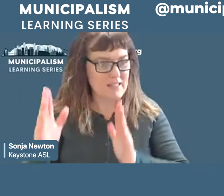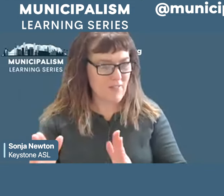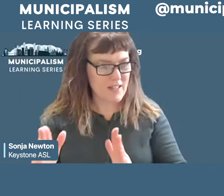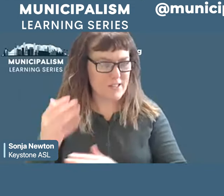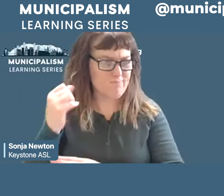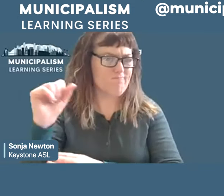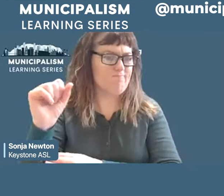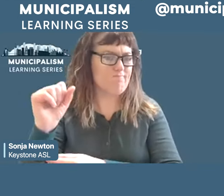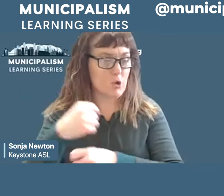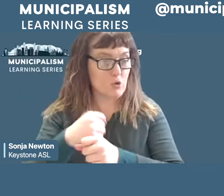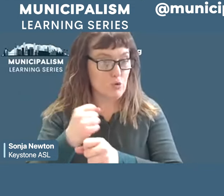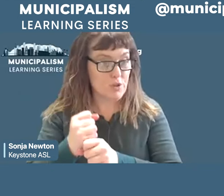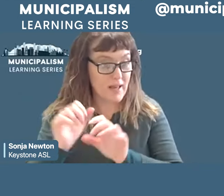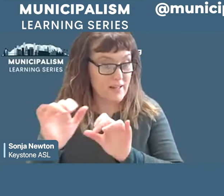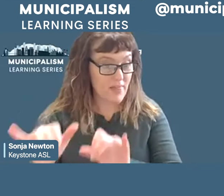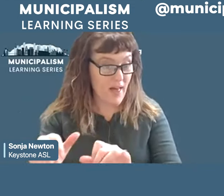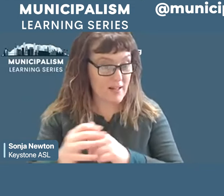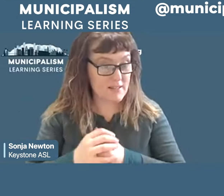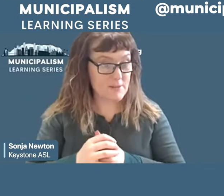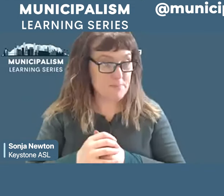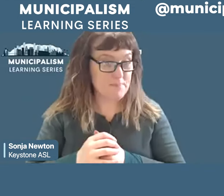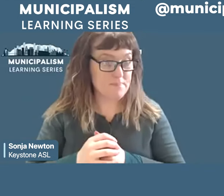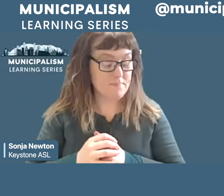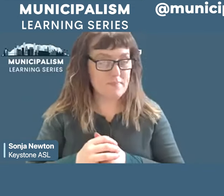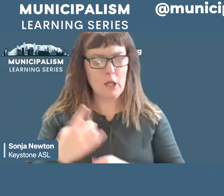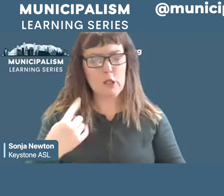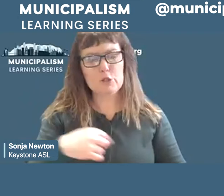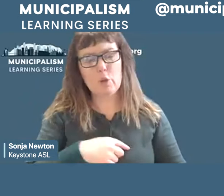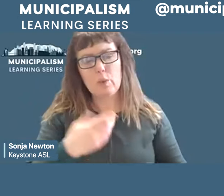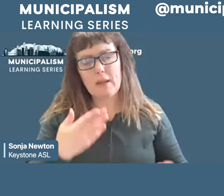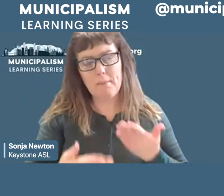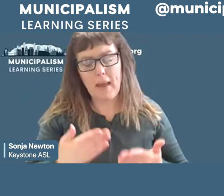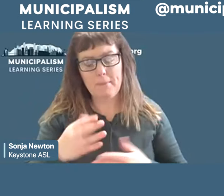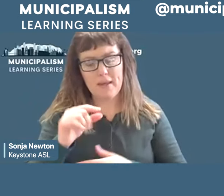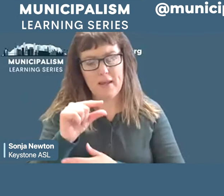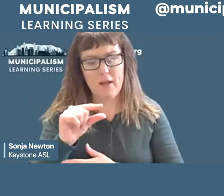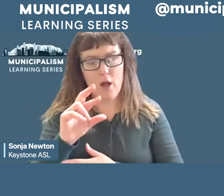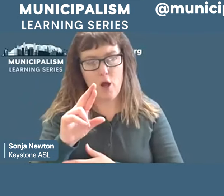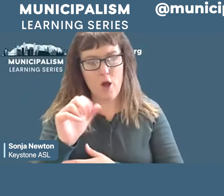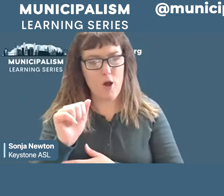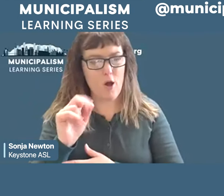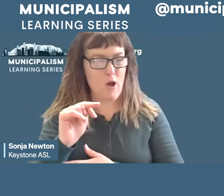And we unfortunately may take it for granted, unaware that it was through popular struggle